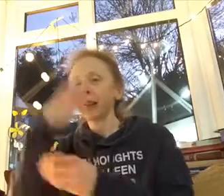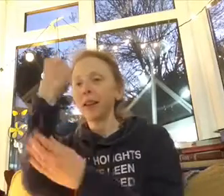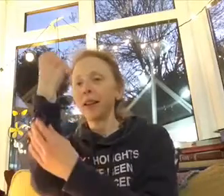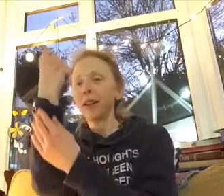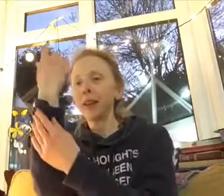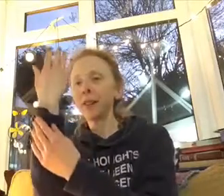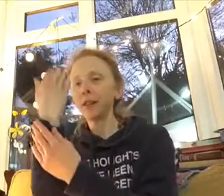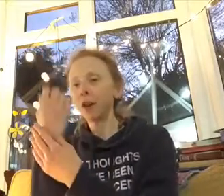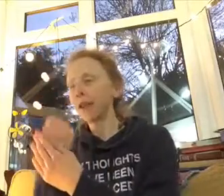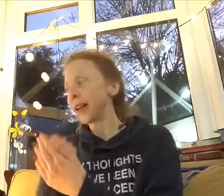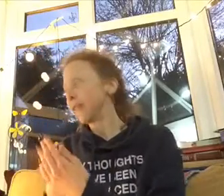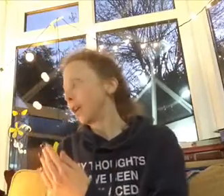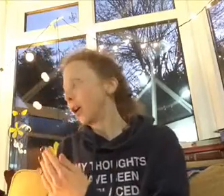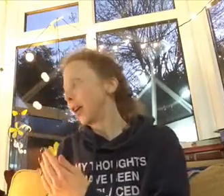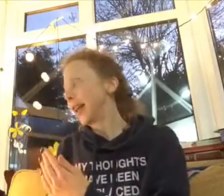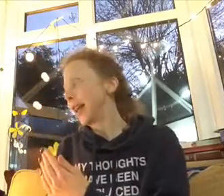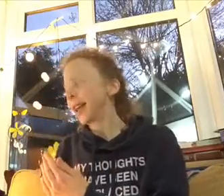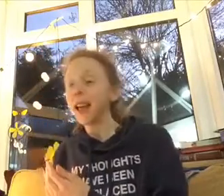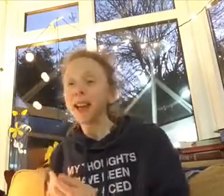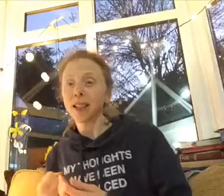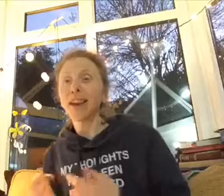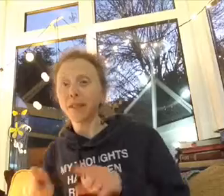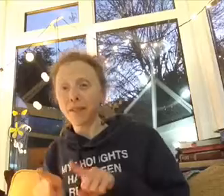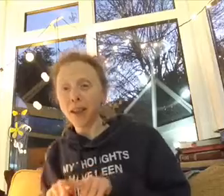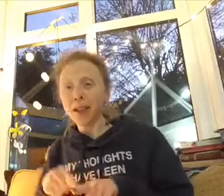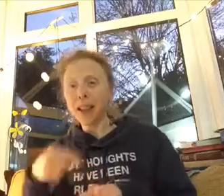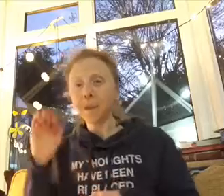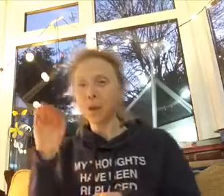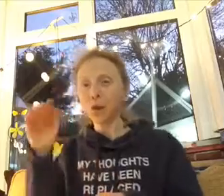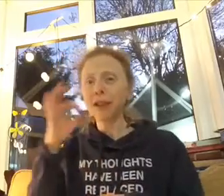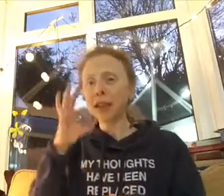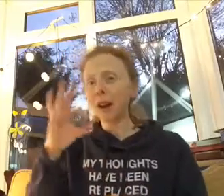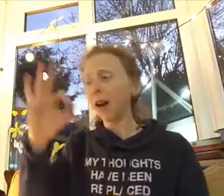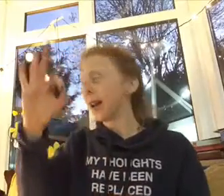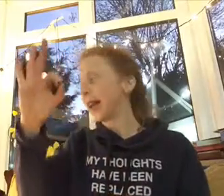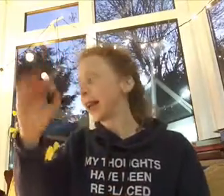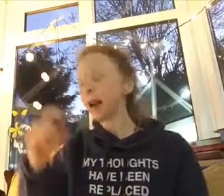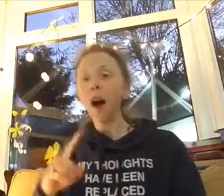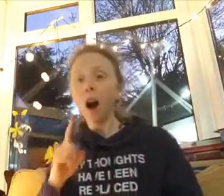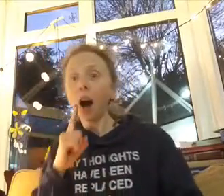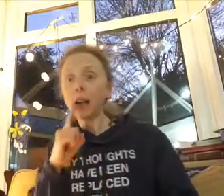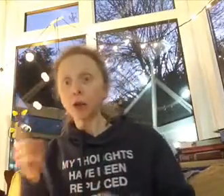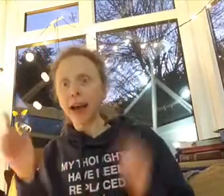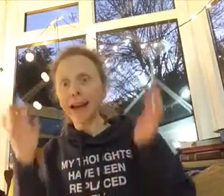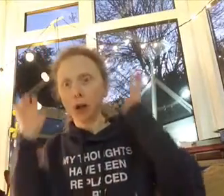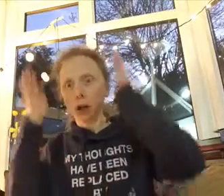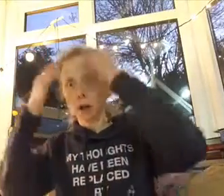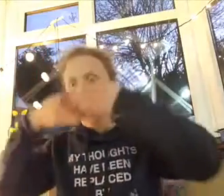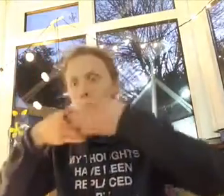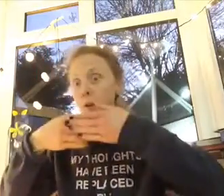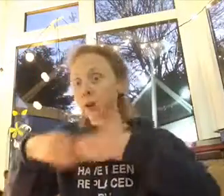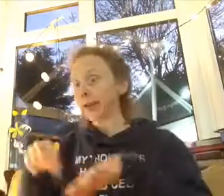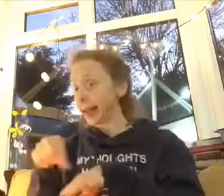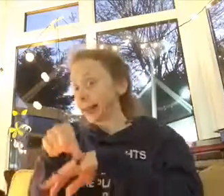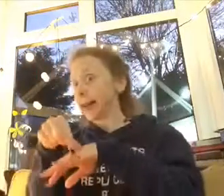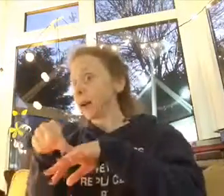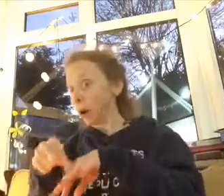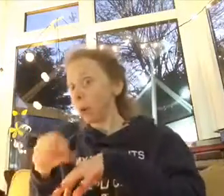these are already falling so it feels like the future is calling are you telling me tonight you're gonna get down on